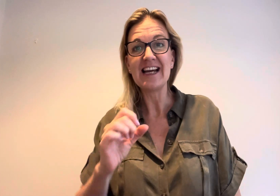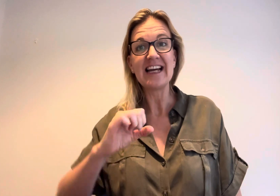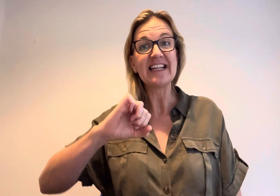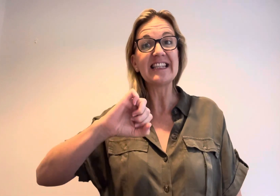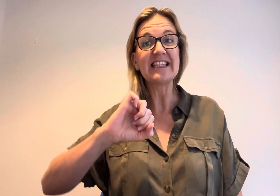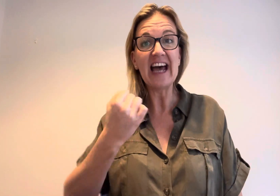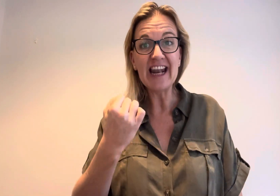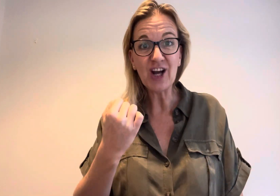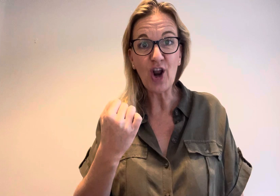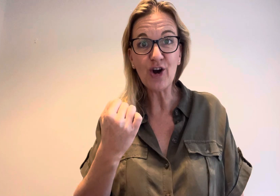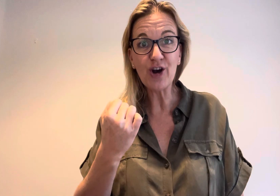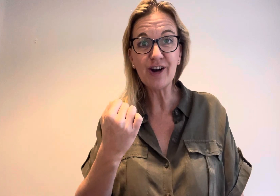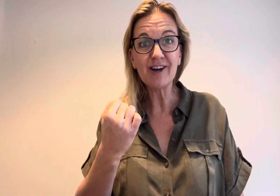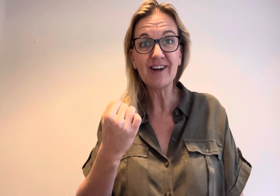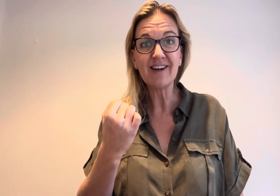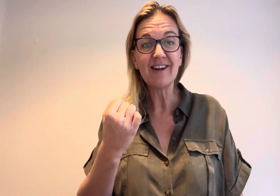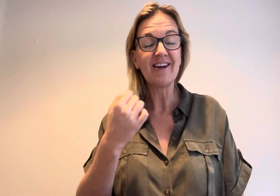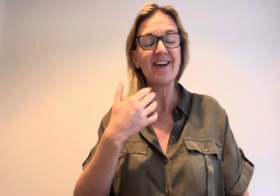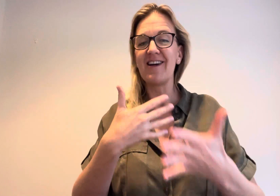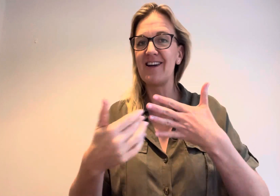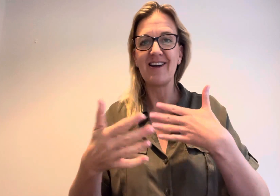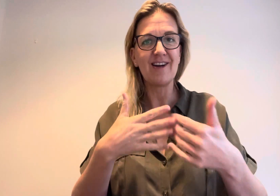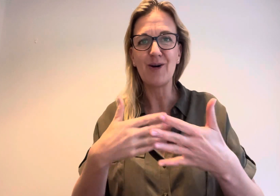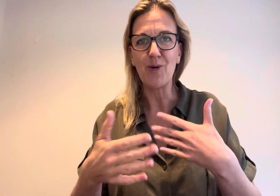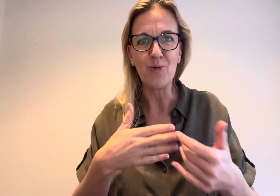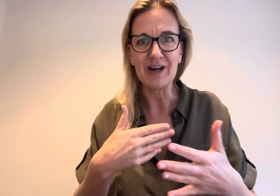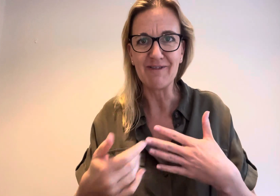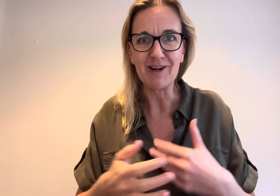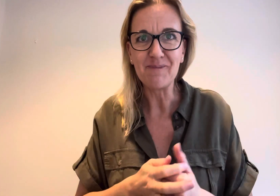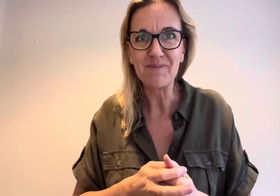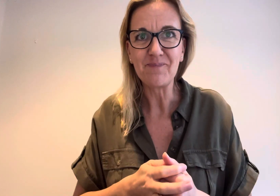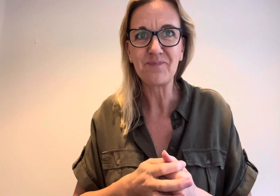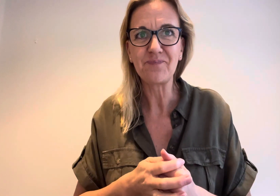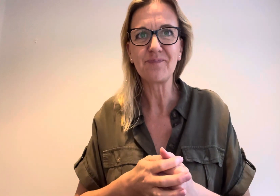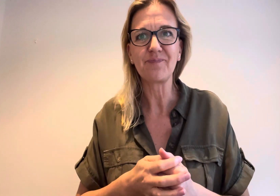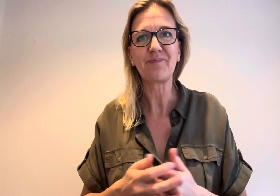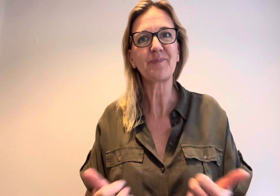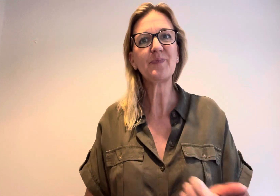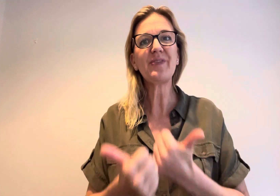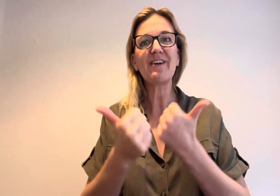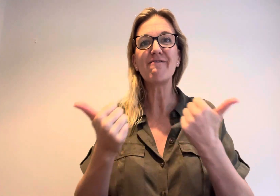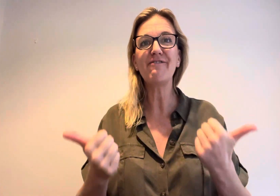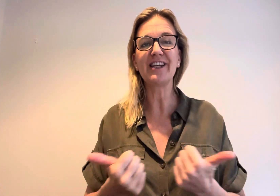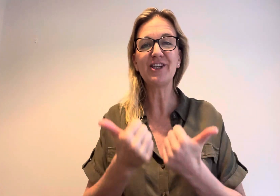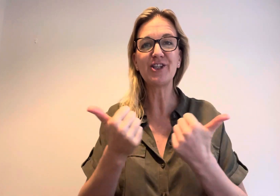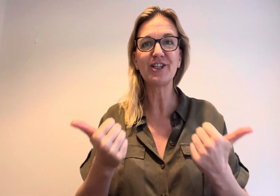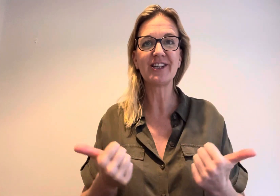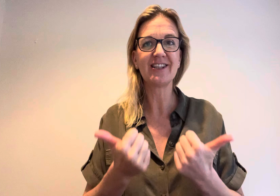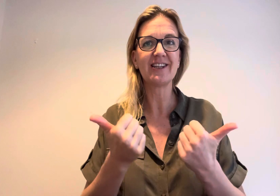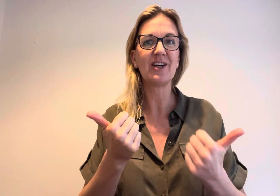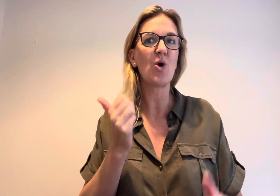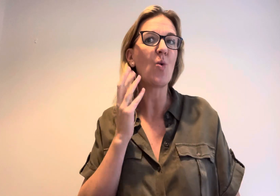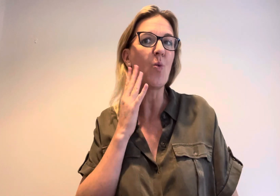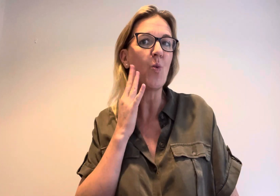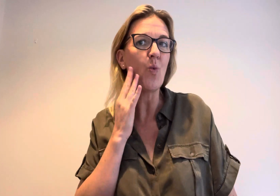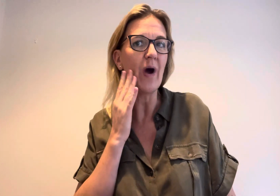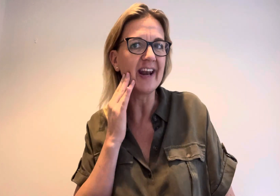ten o'clock Whatever Finished when?